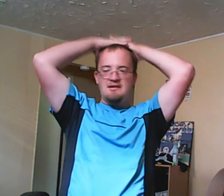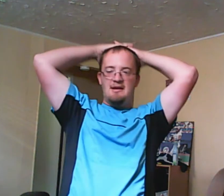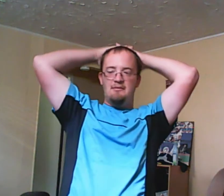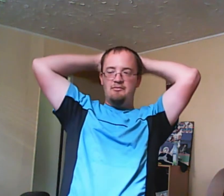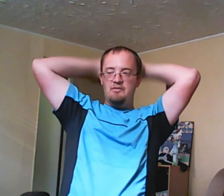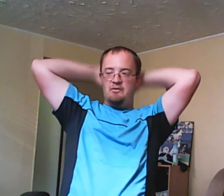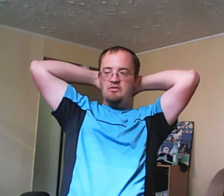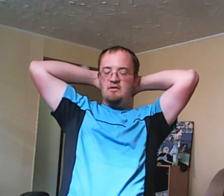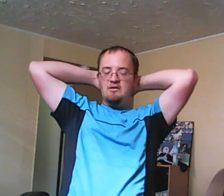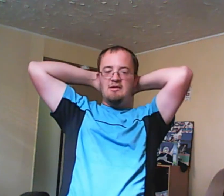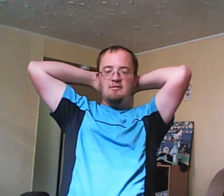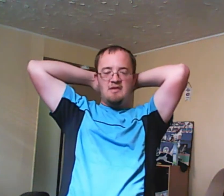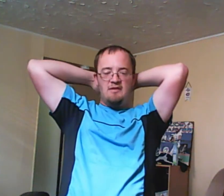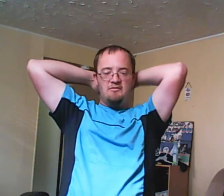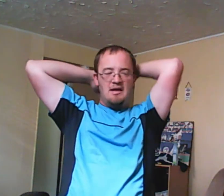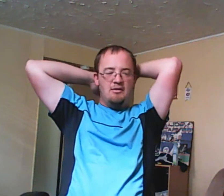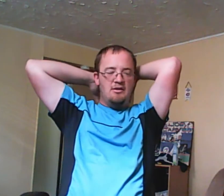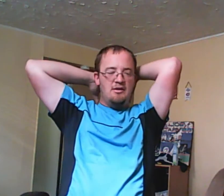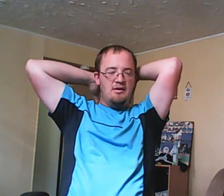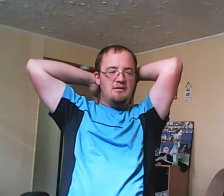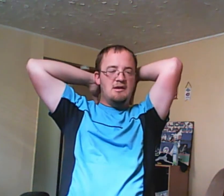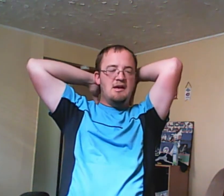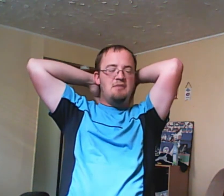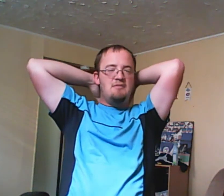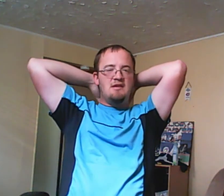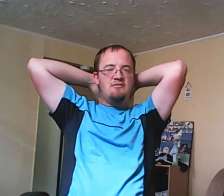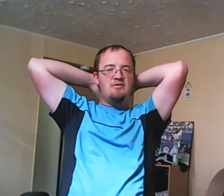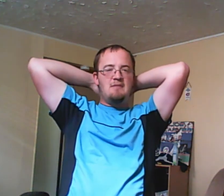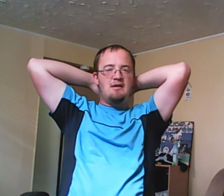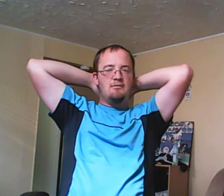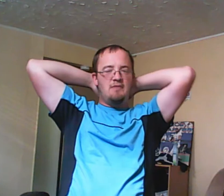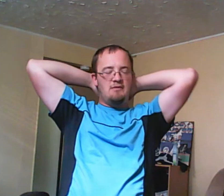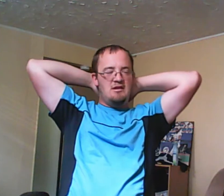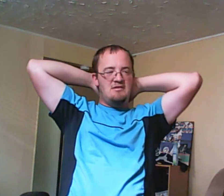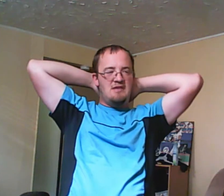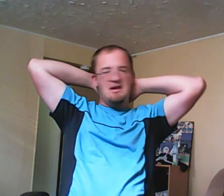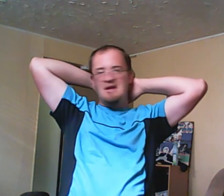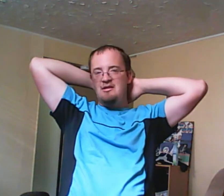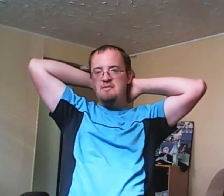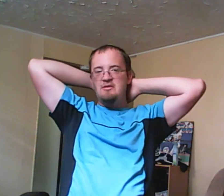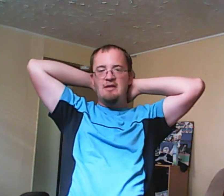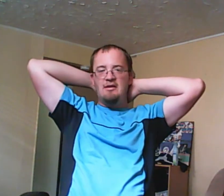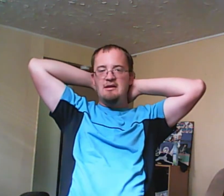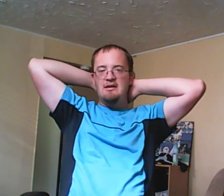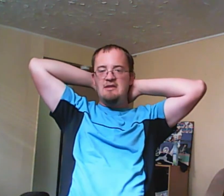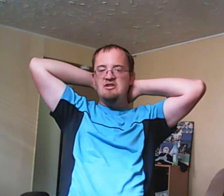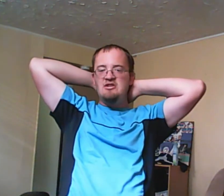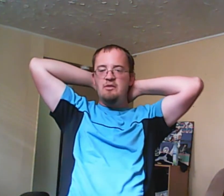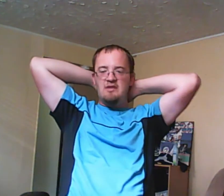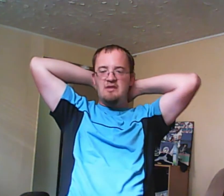was going to go kill himself. Now, you can kind of blame Sig for that matter. Like what he said and a lot of people say, well, he's a jealous boyfriend. He would have said it